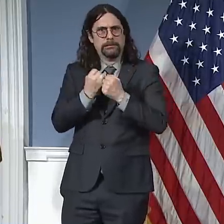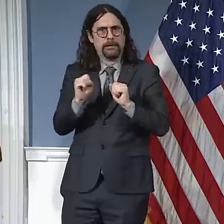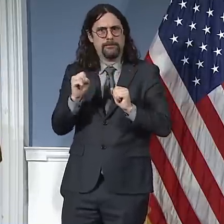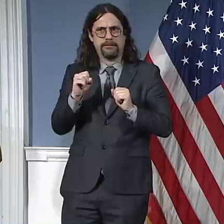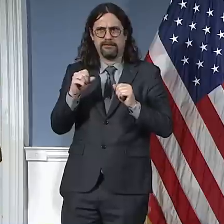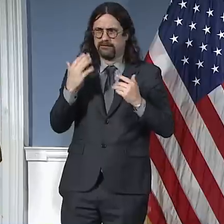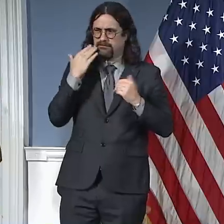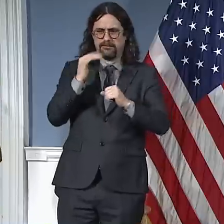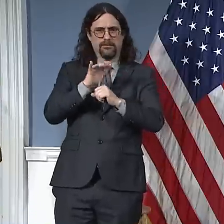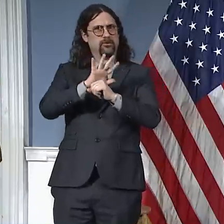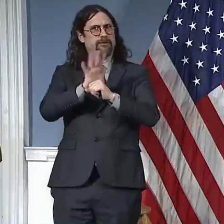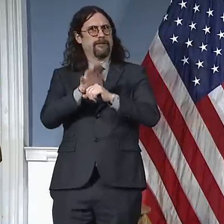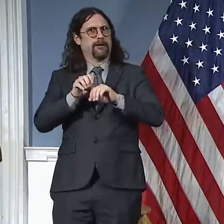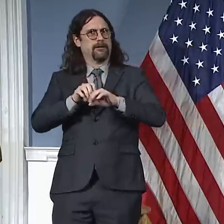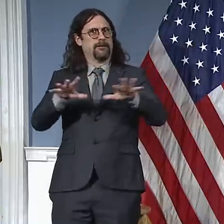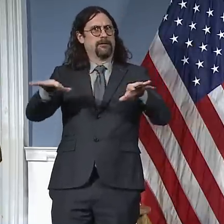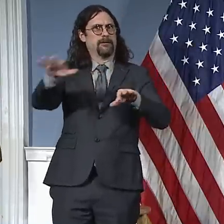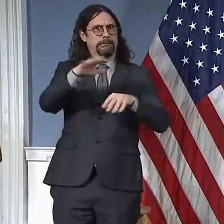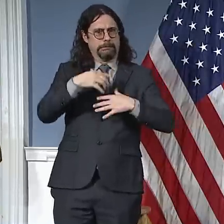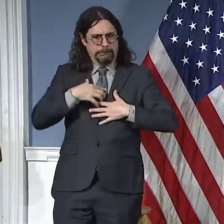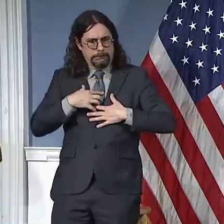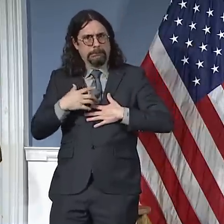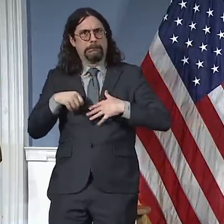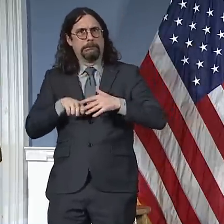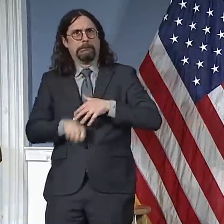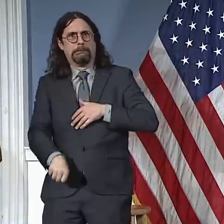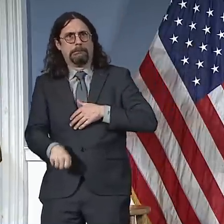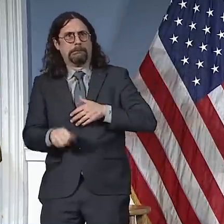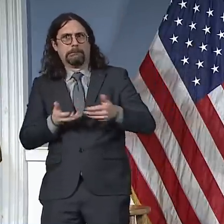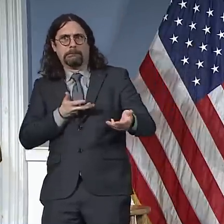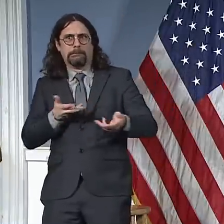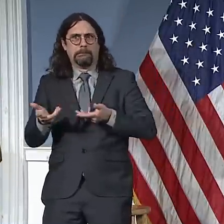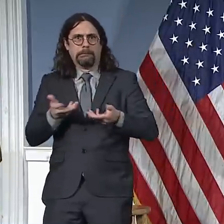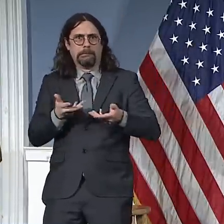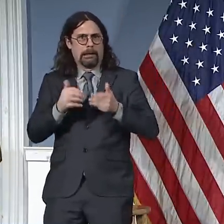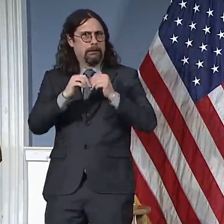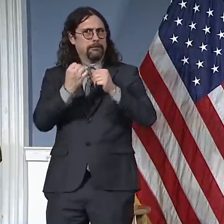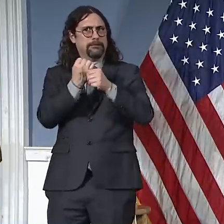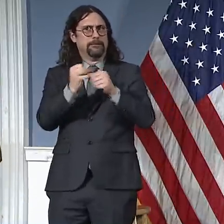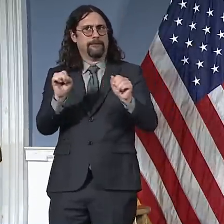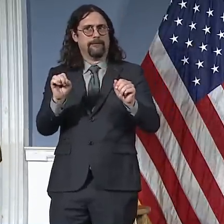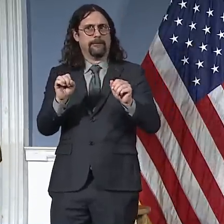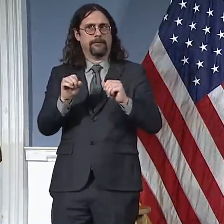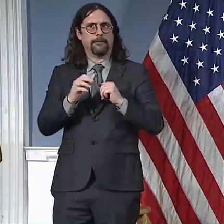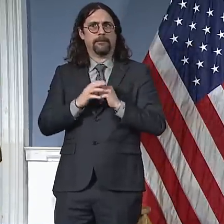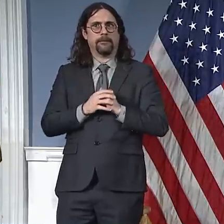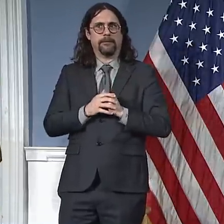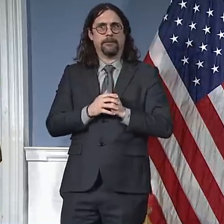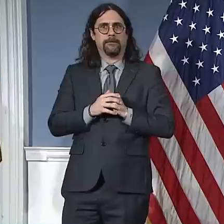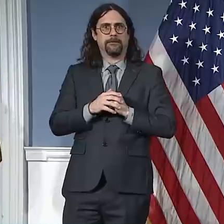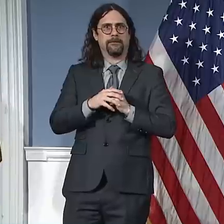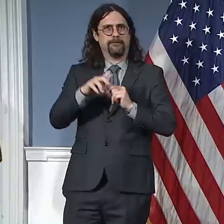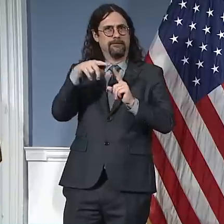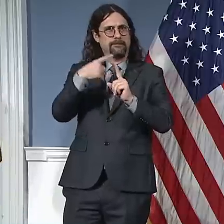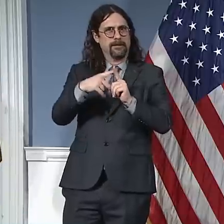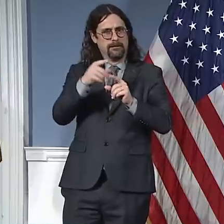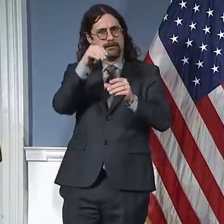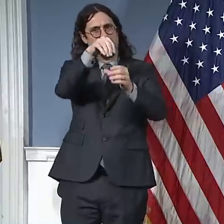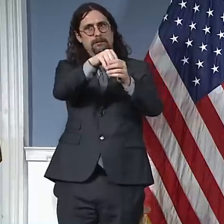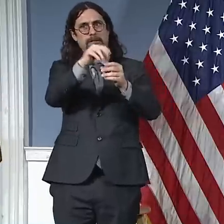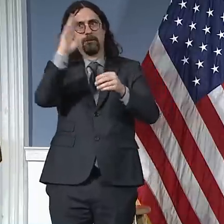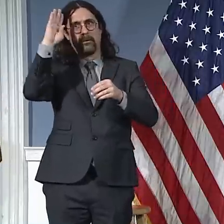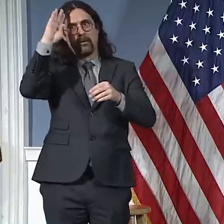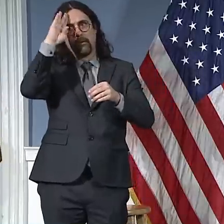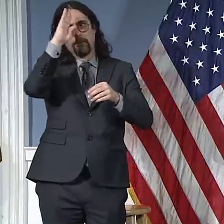something where all of us who are not doctors need to defer to the medical community. The decision made by our public